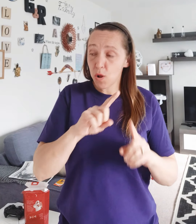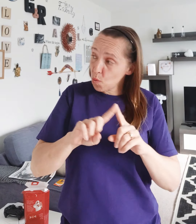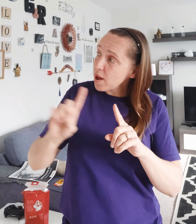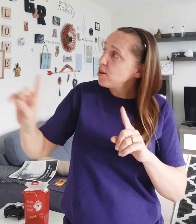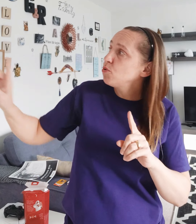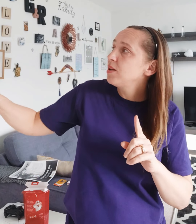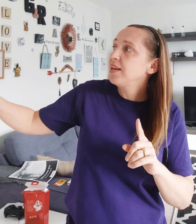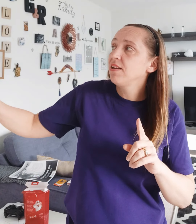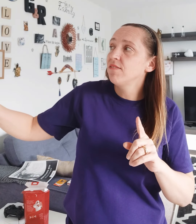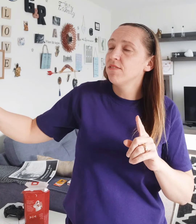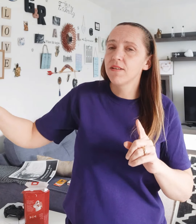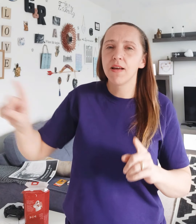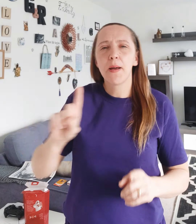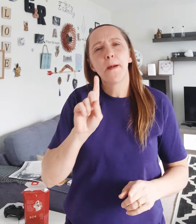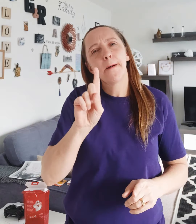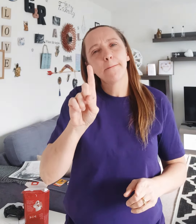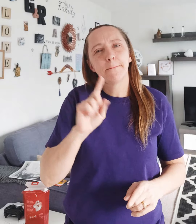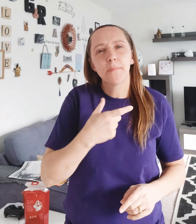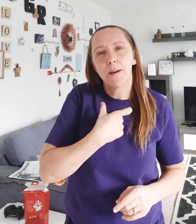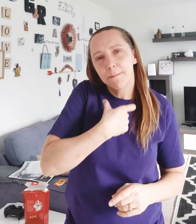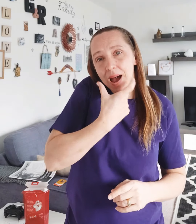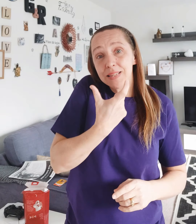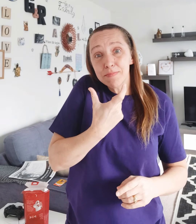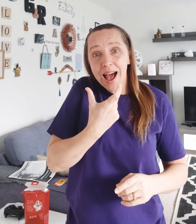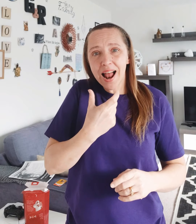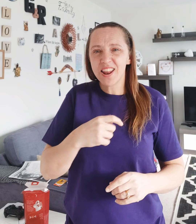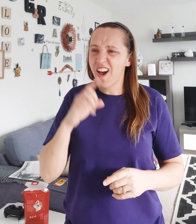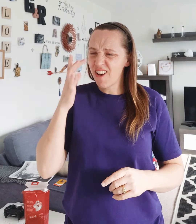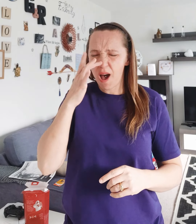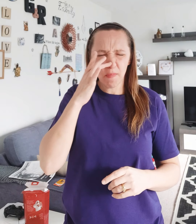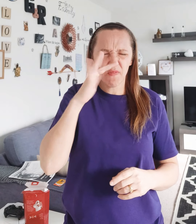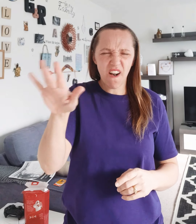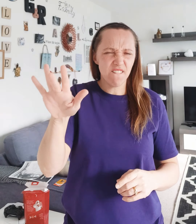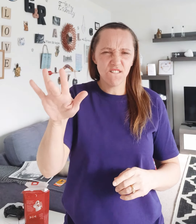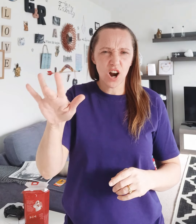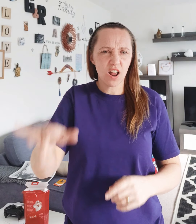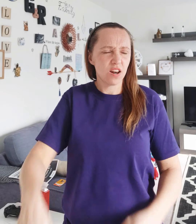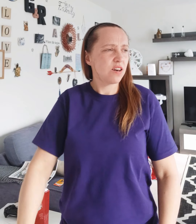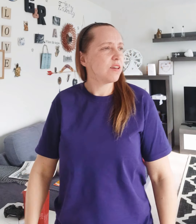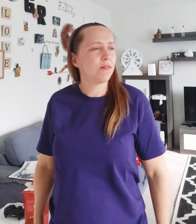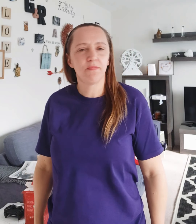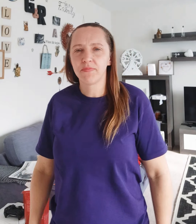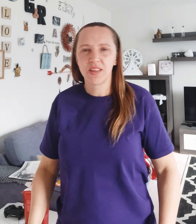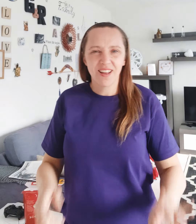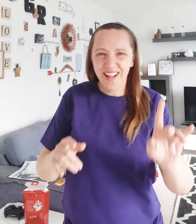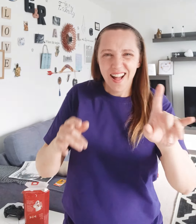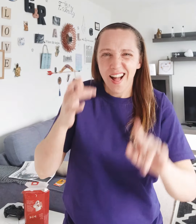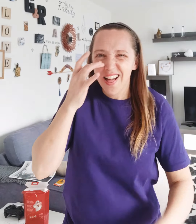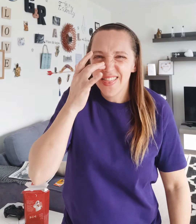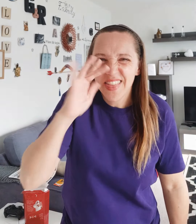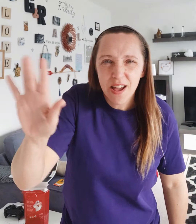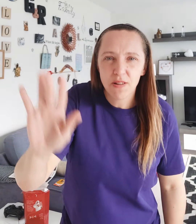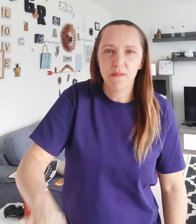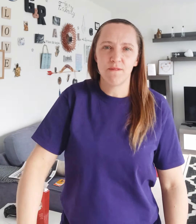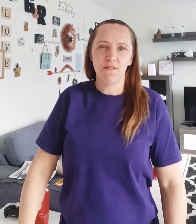when you leave, but my smiles are just a fun, just a